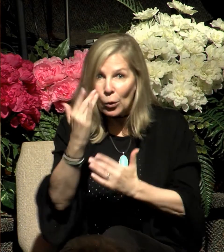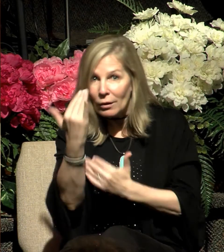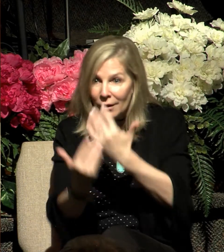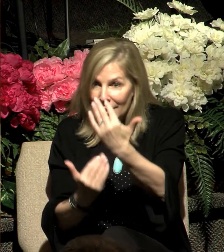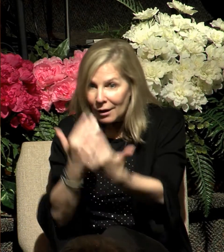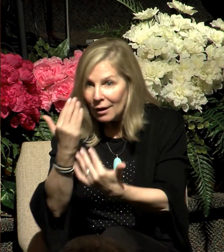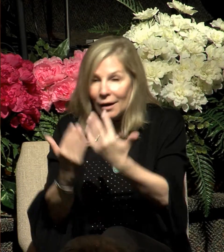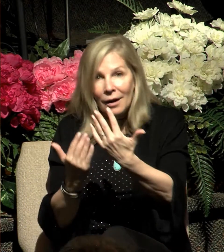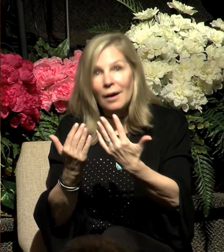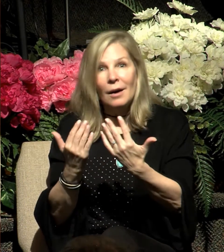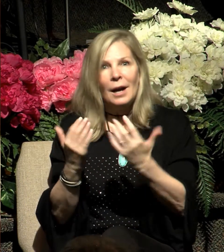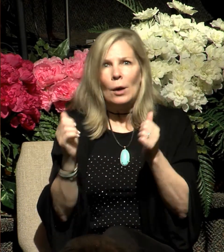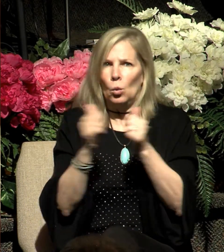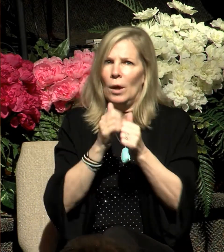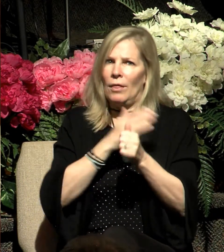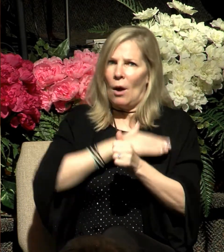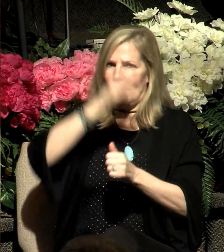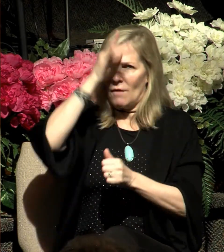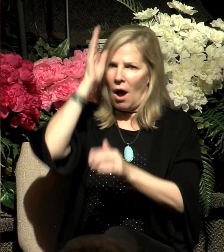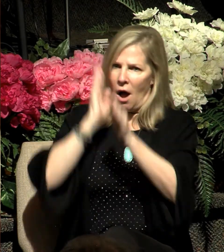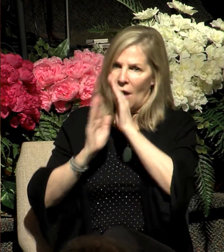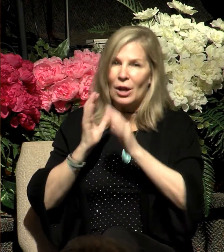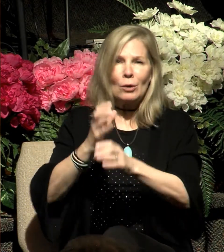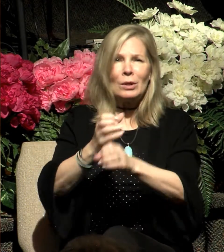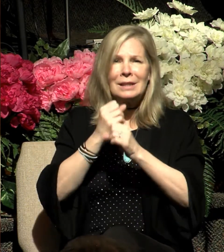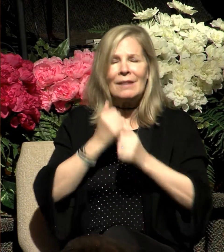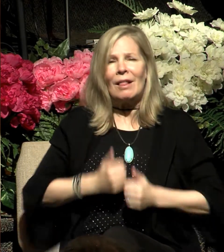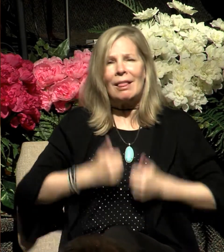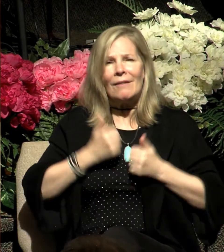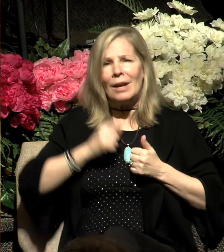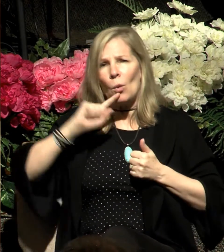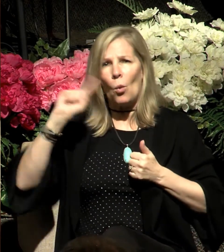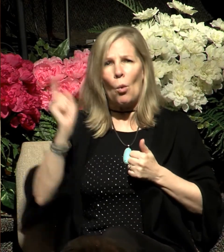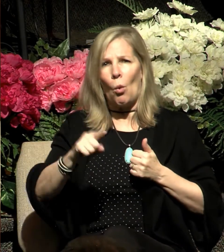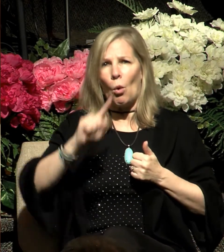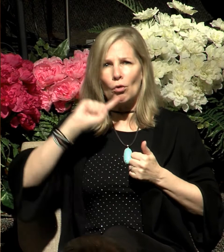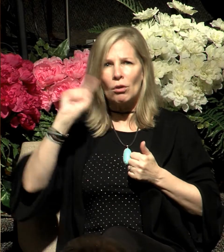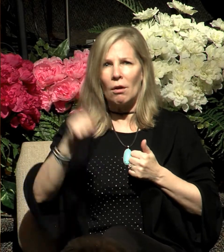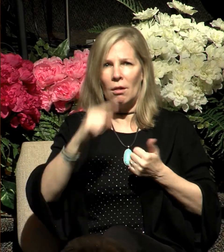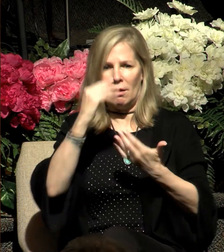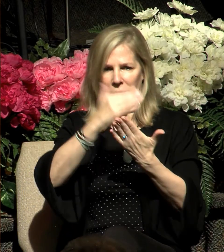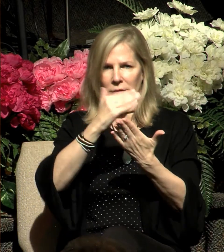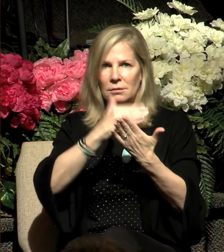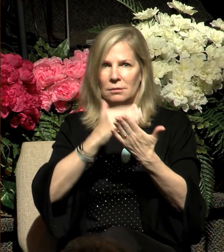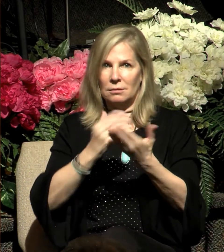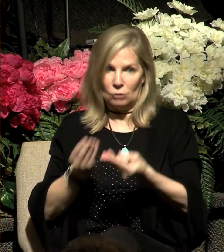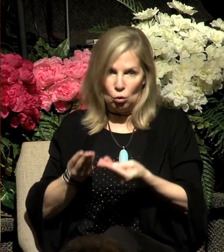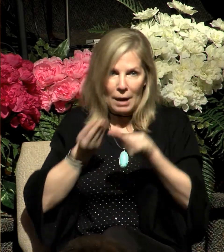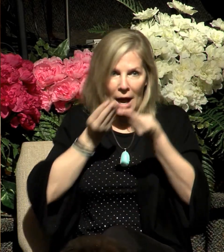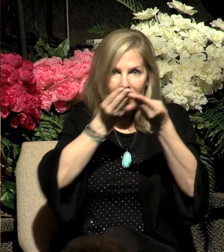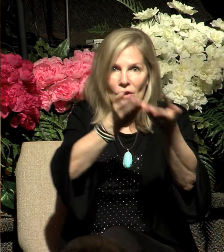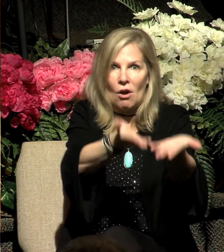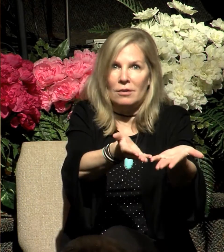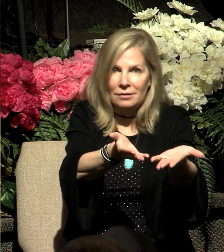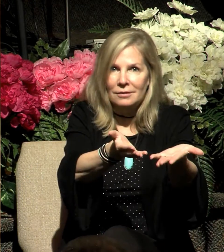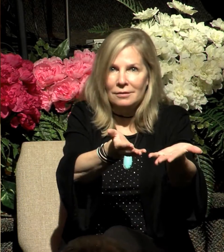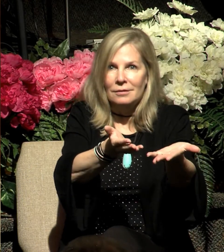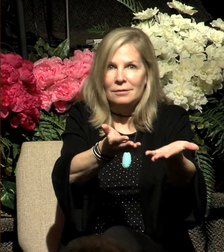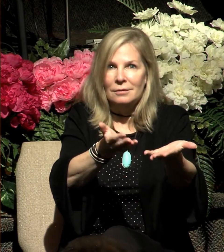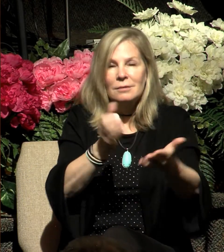with our fathers, and he received living oracles to pass on to you. You know, these words, Stephen has made a transition.